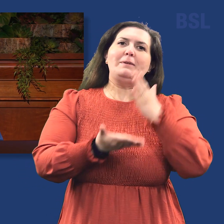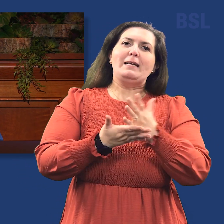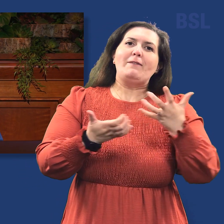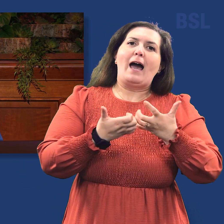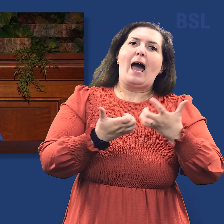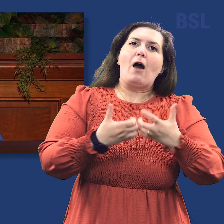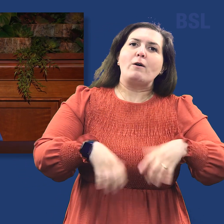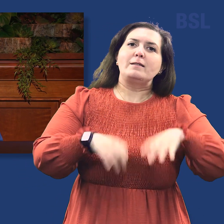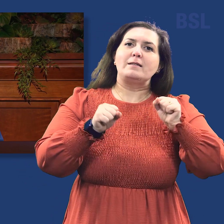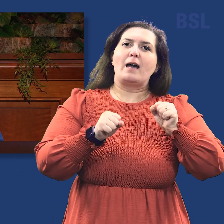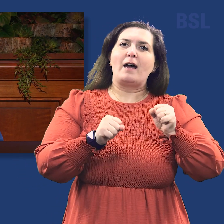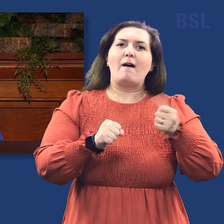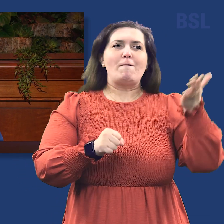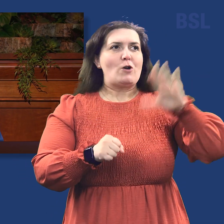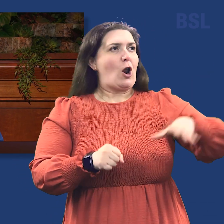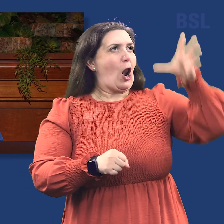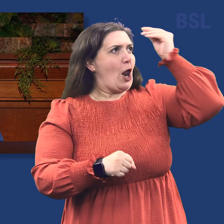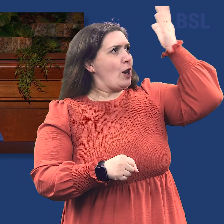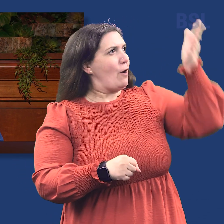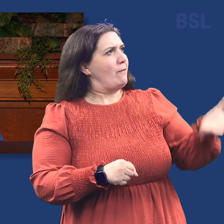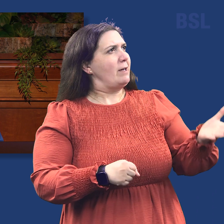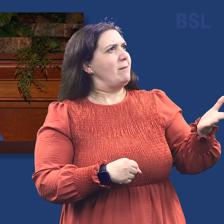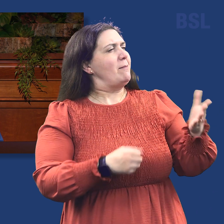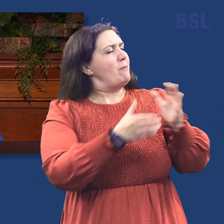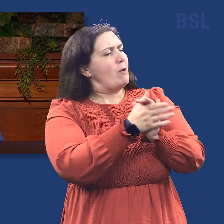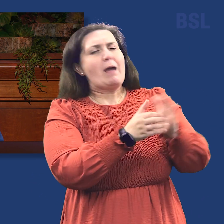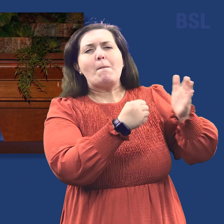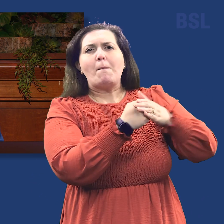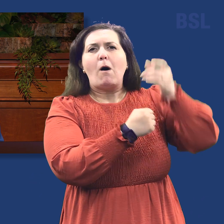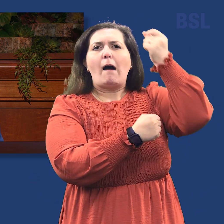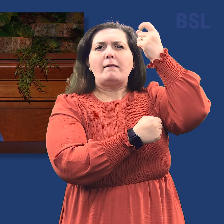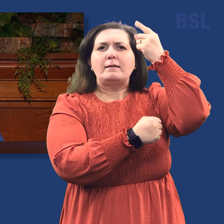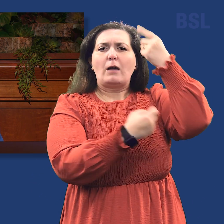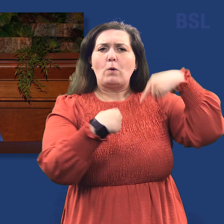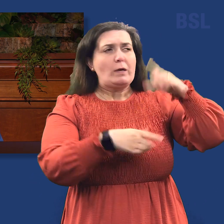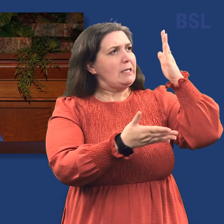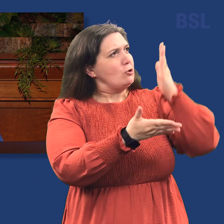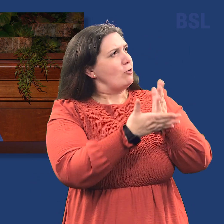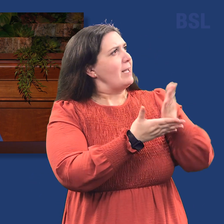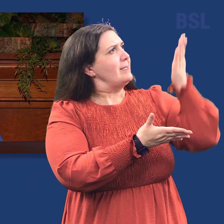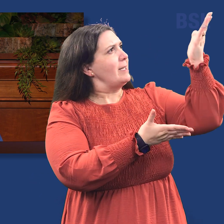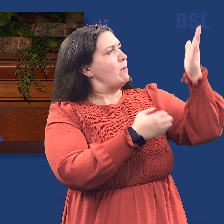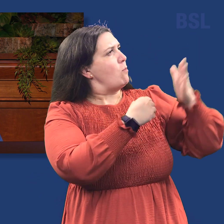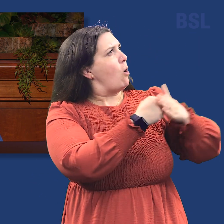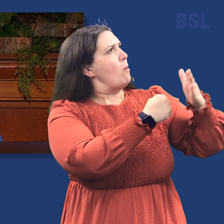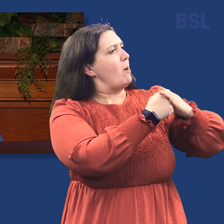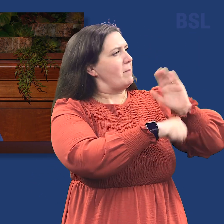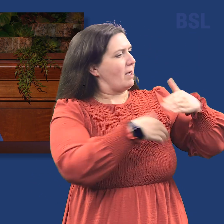learning of Him and praying for understanding. As our trust in Him grows, we open our hearts and